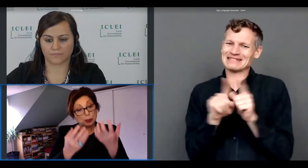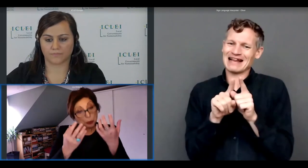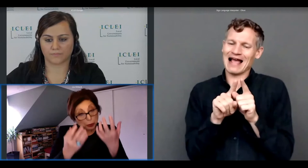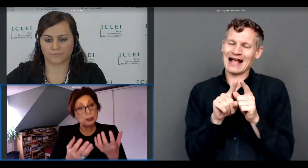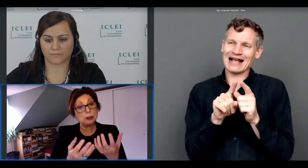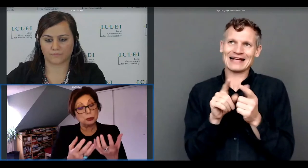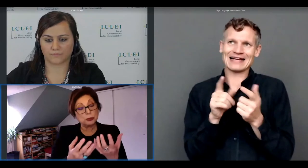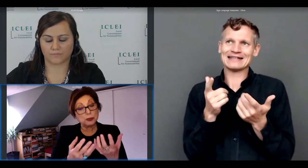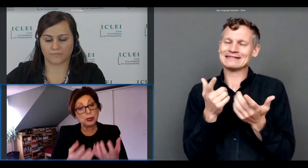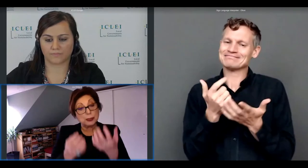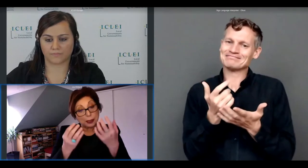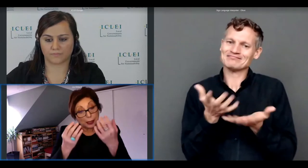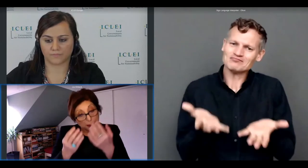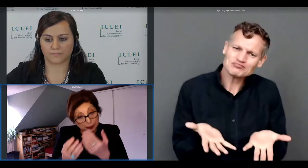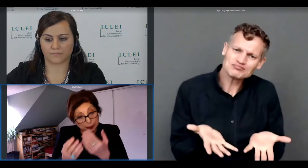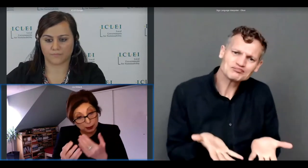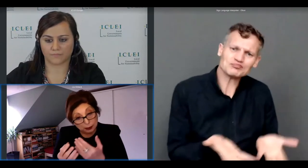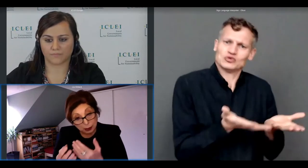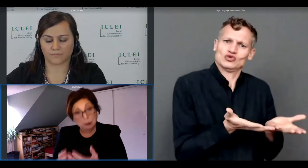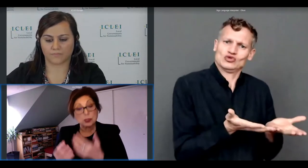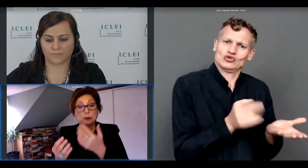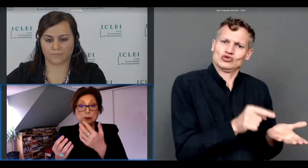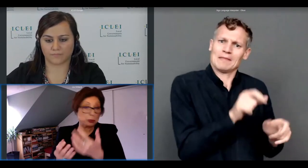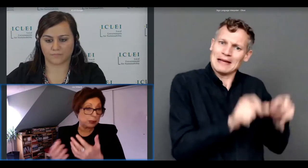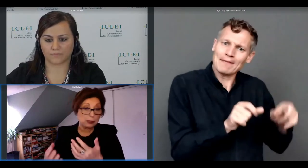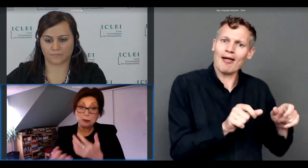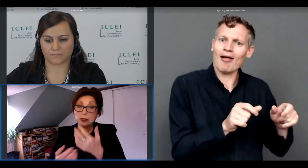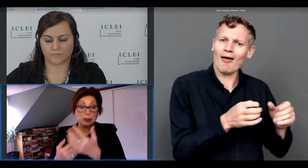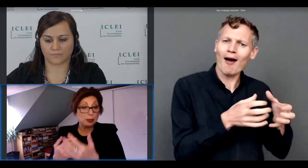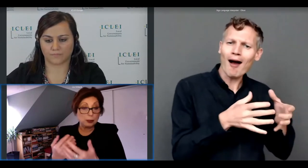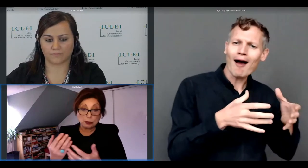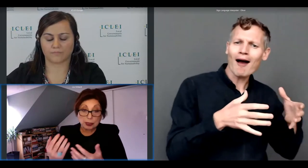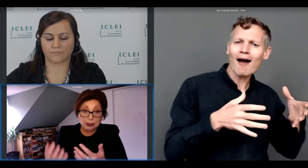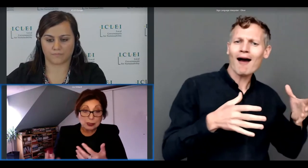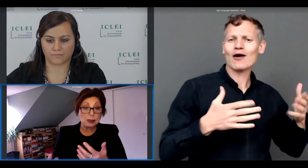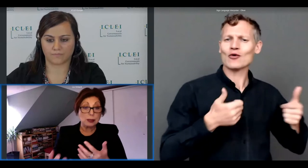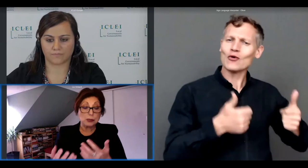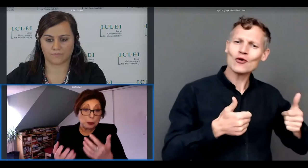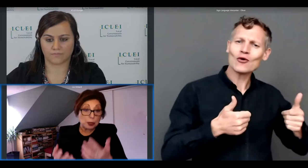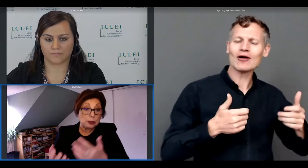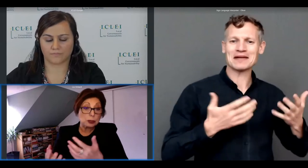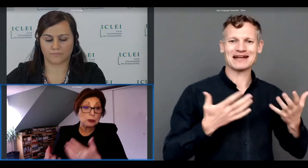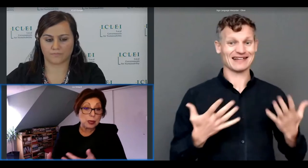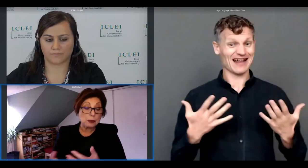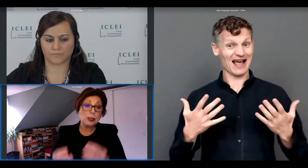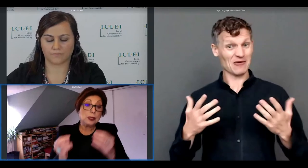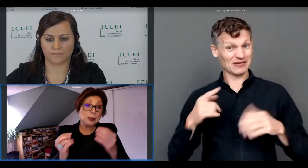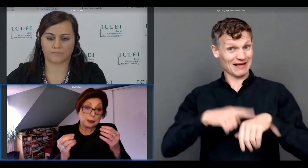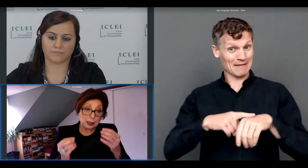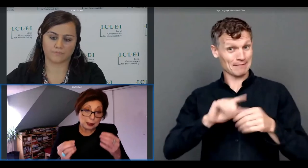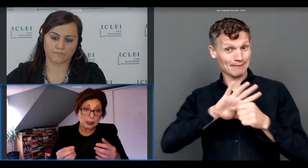human growth and i think in times of post pandemic or in these times that we're going through now